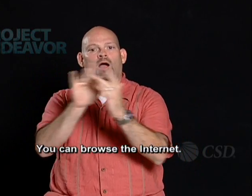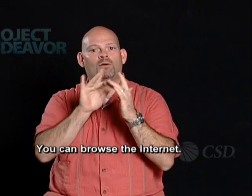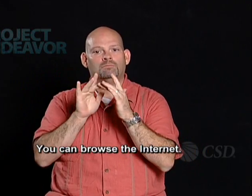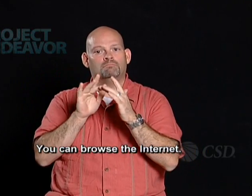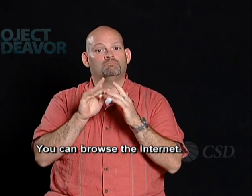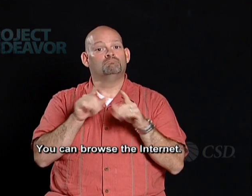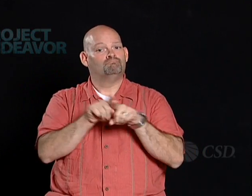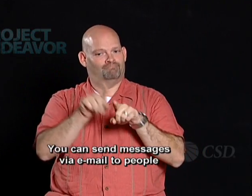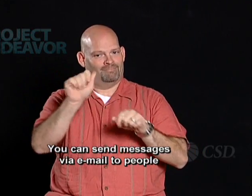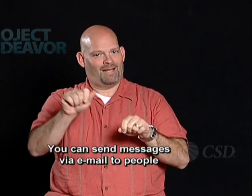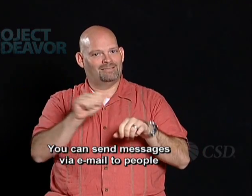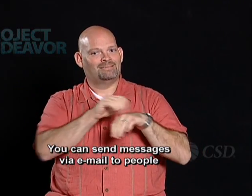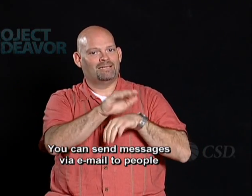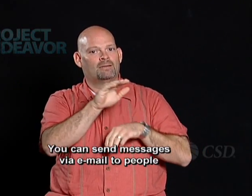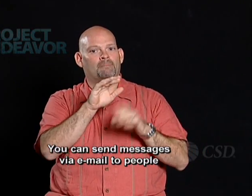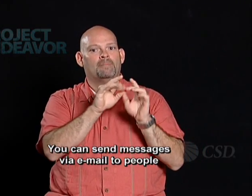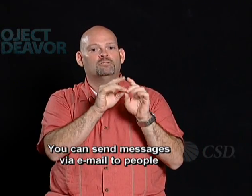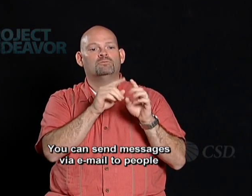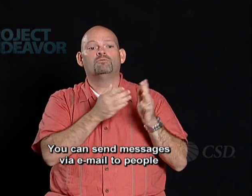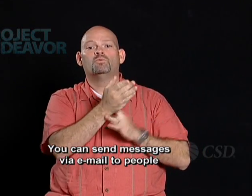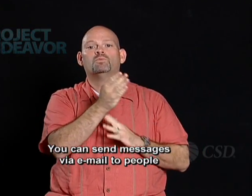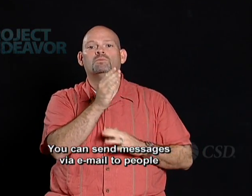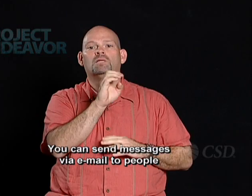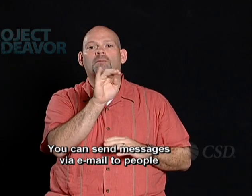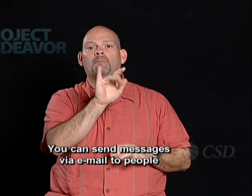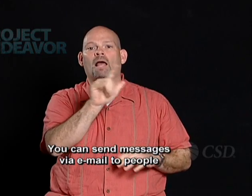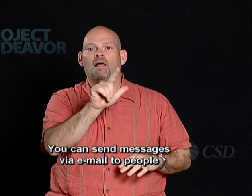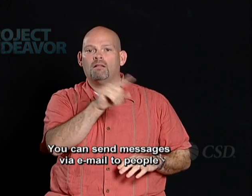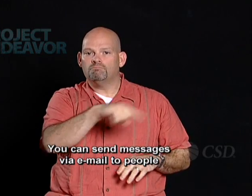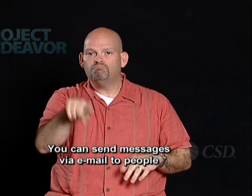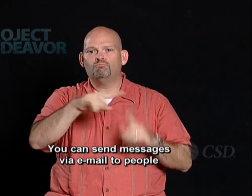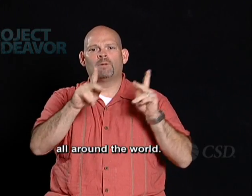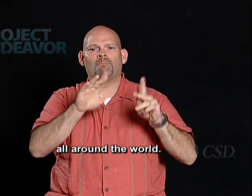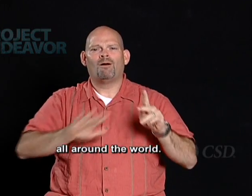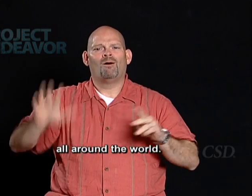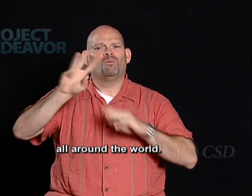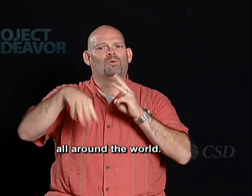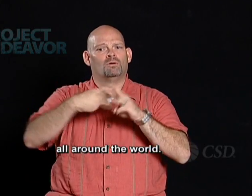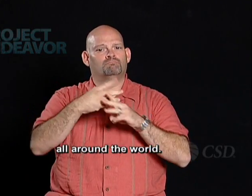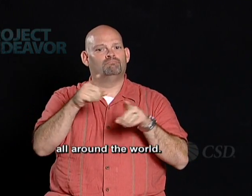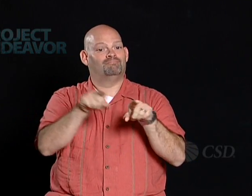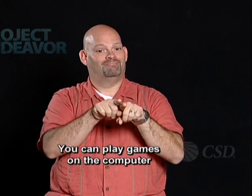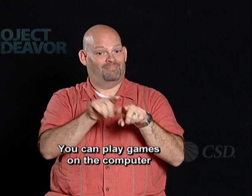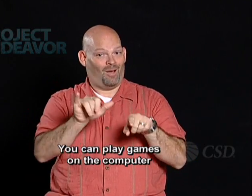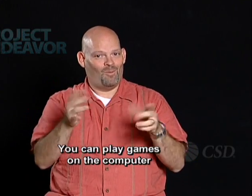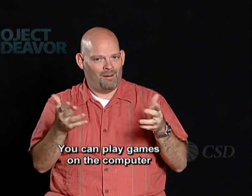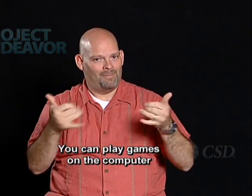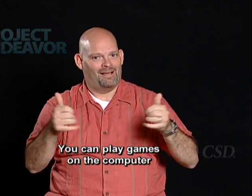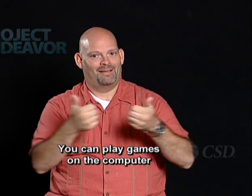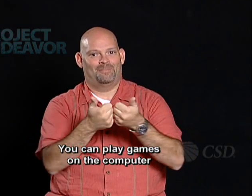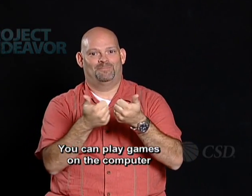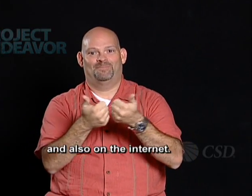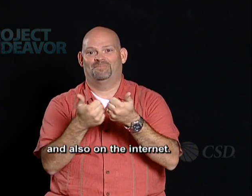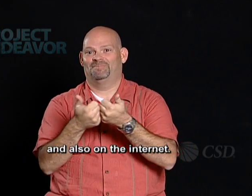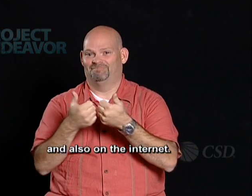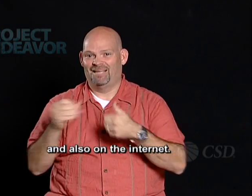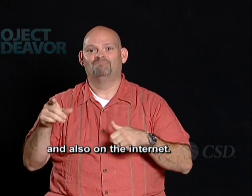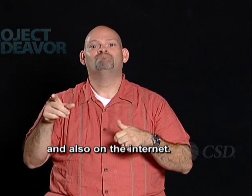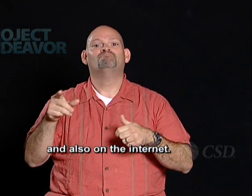you can send messages via email to people all around the world, play games on the computer and also on the